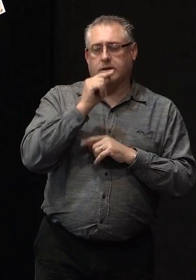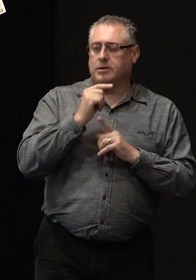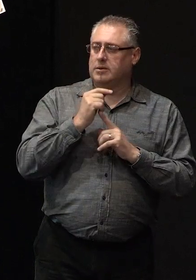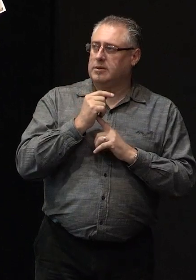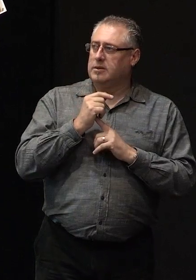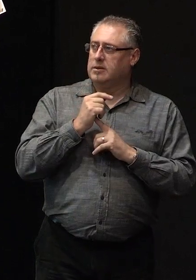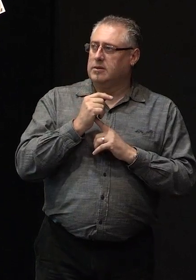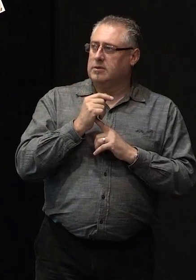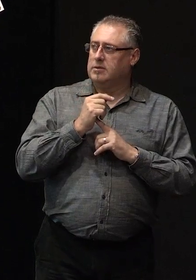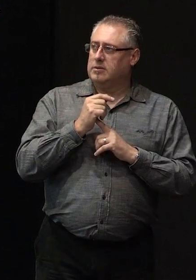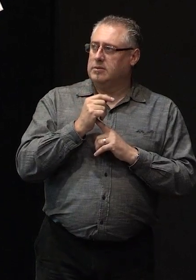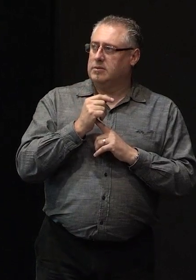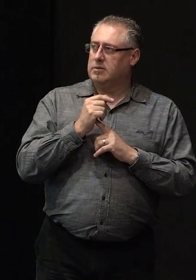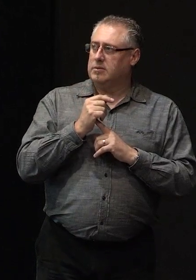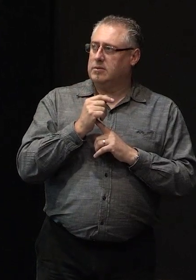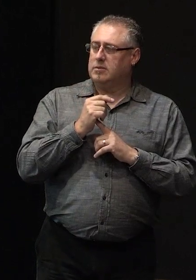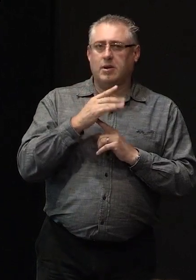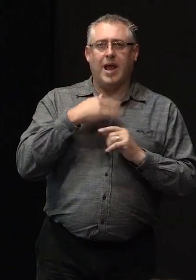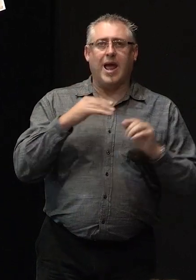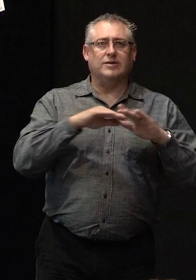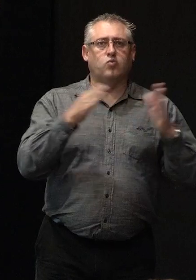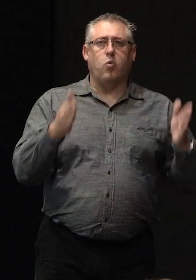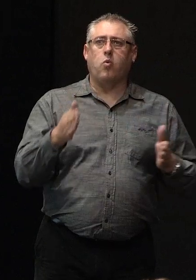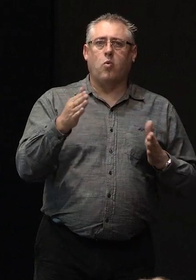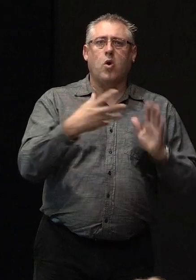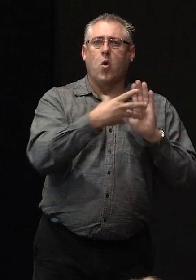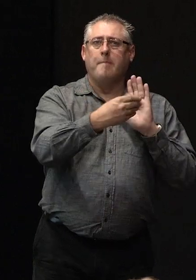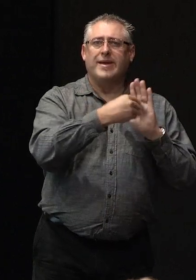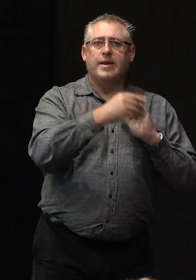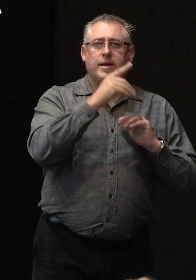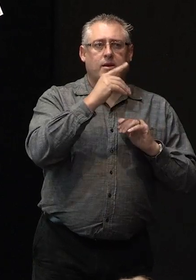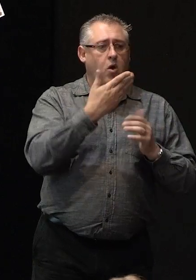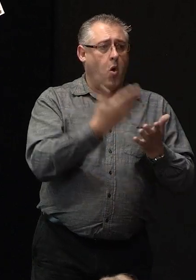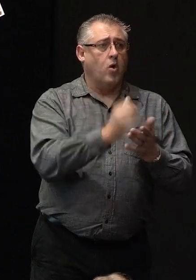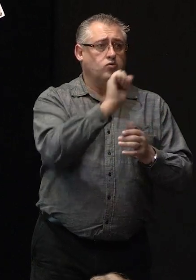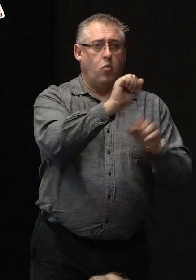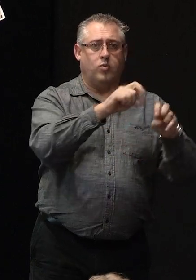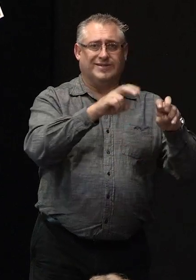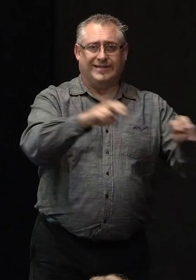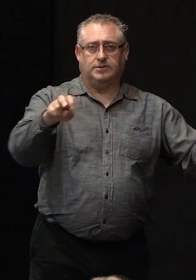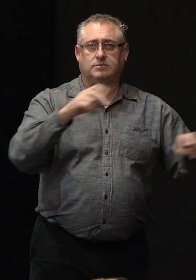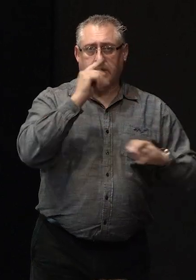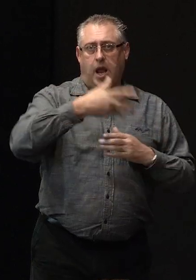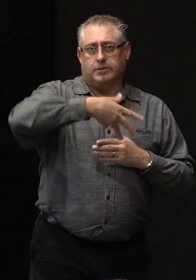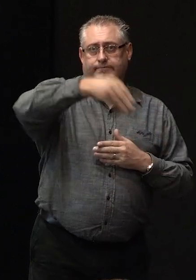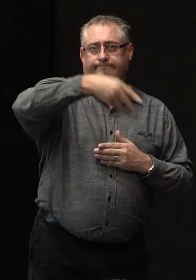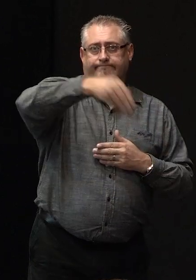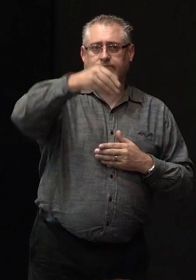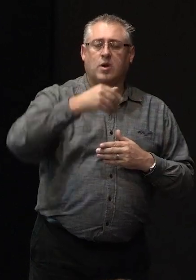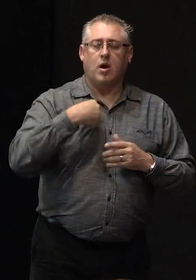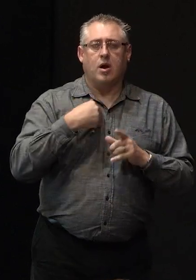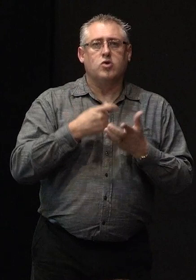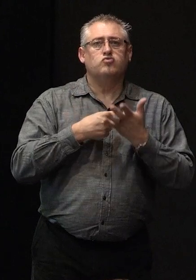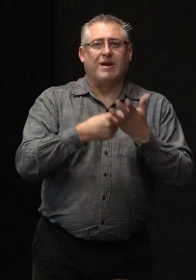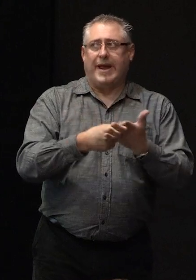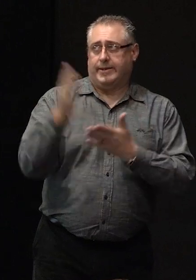at our store I think there's copies of this on your seats hopefully I would really recommend